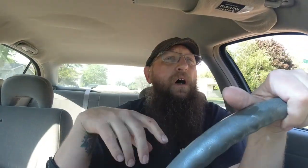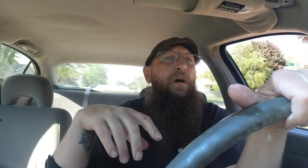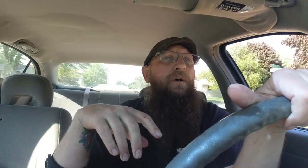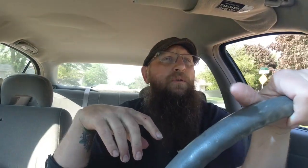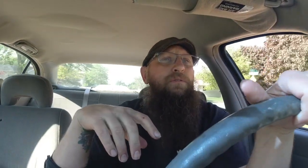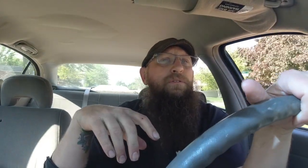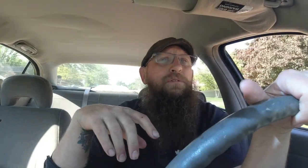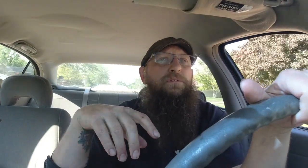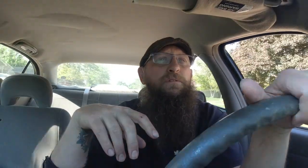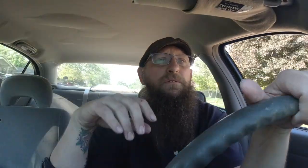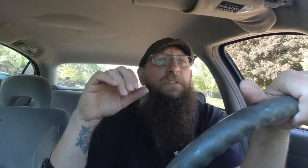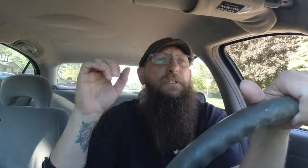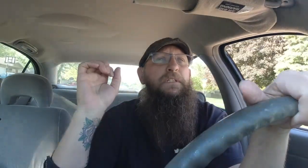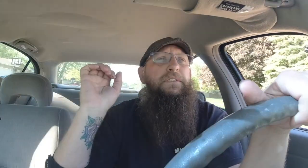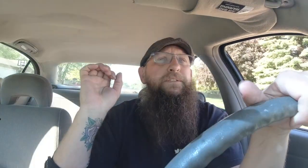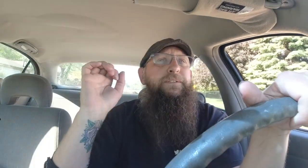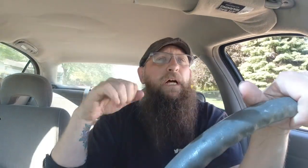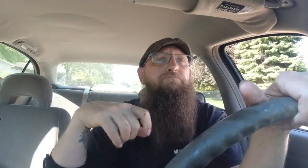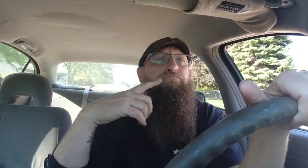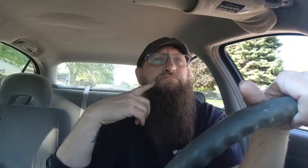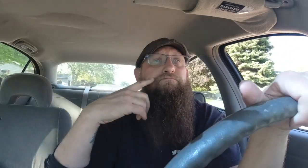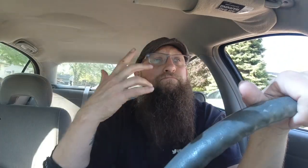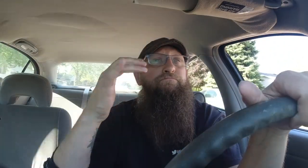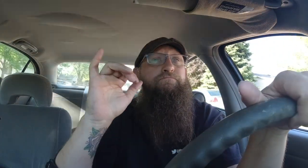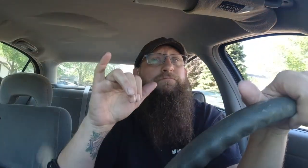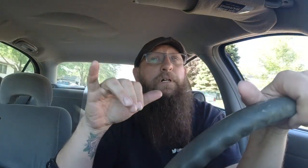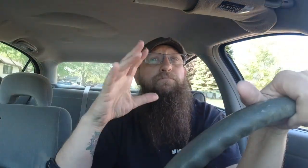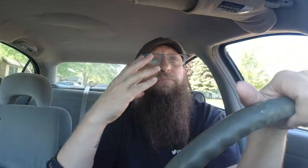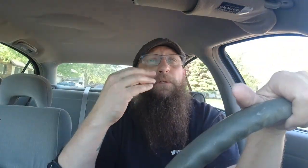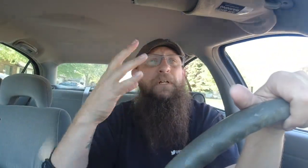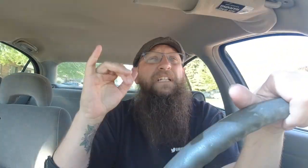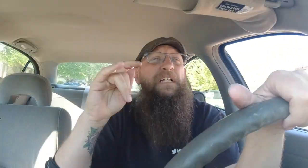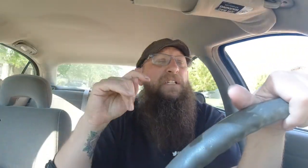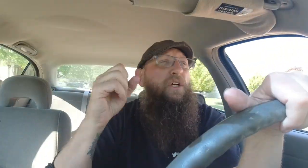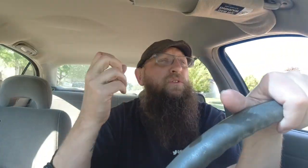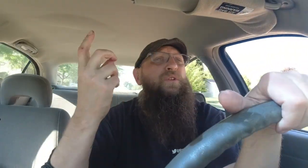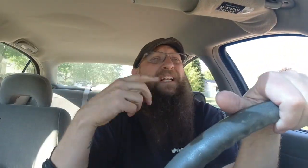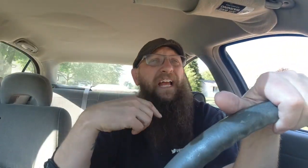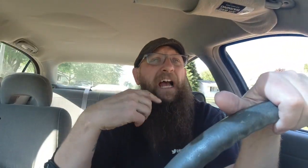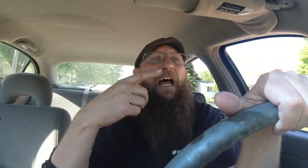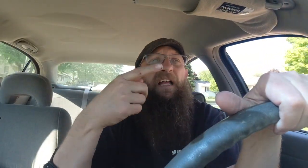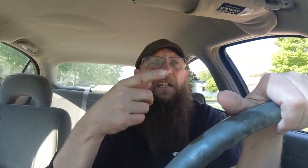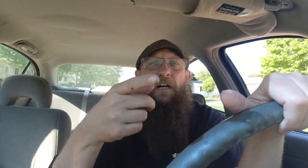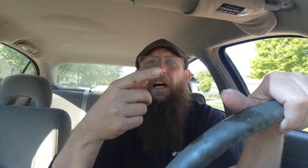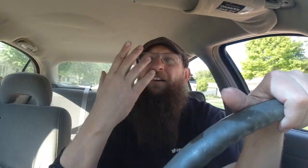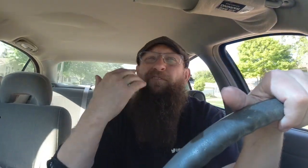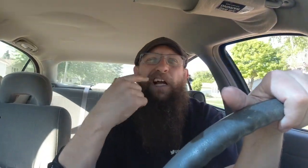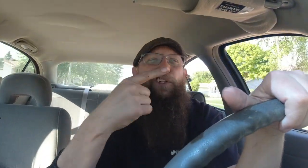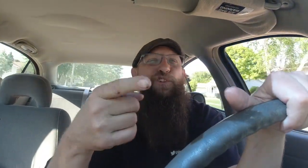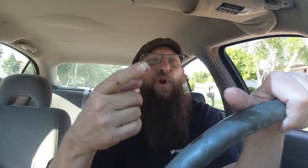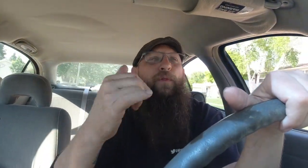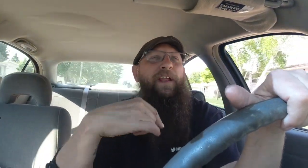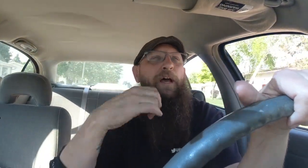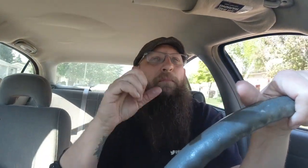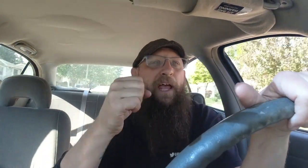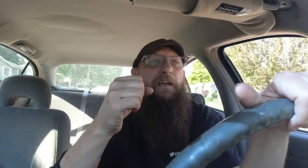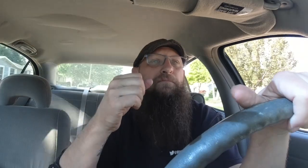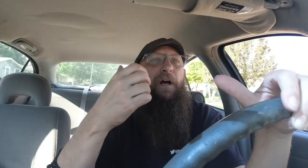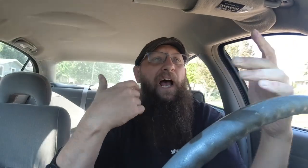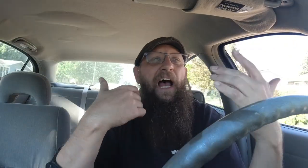yeah that's pretty much it so today i uh i forgot to show you that i made i